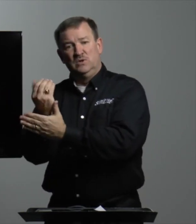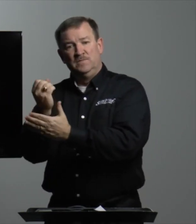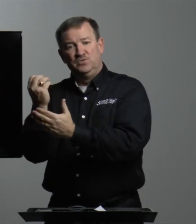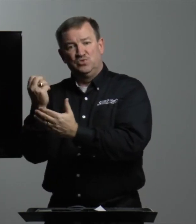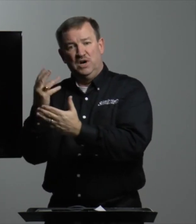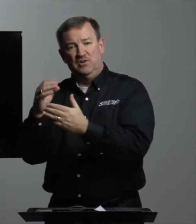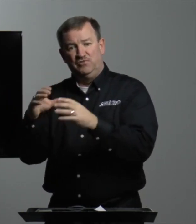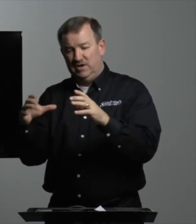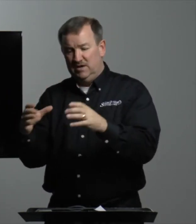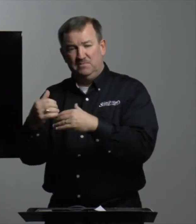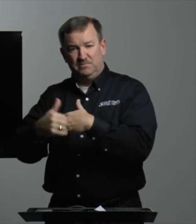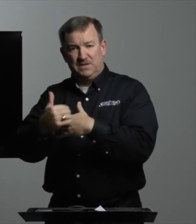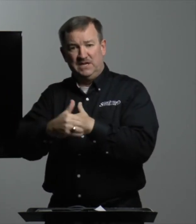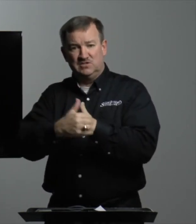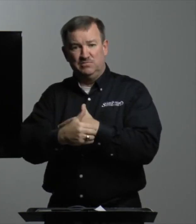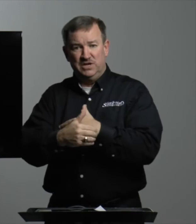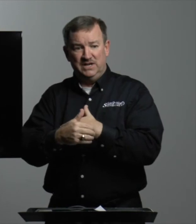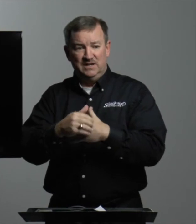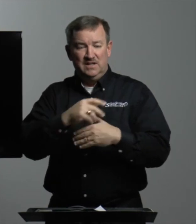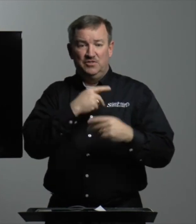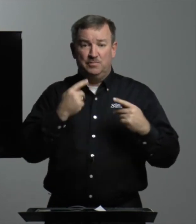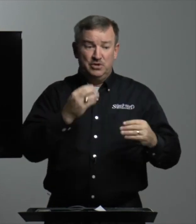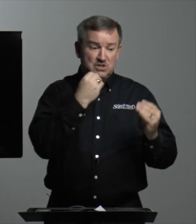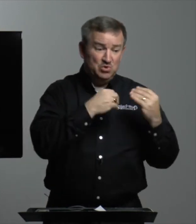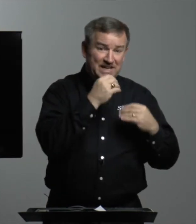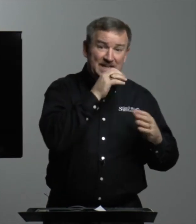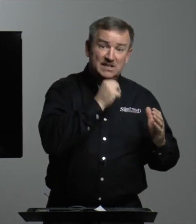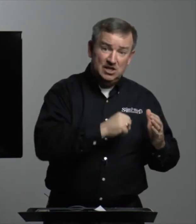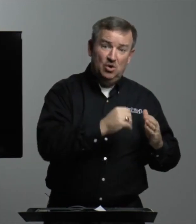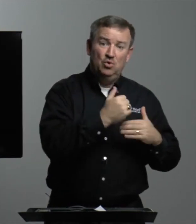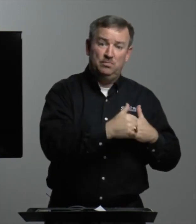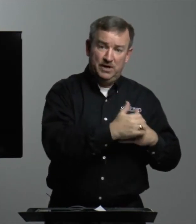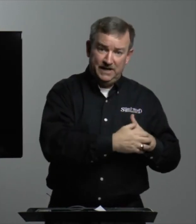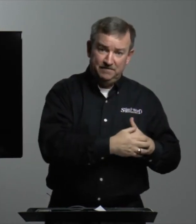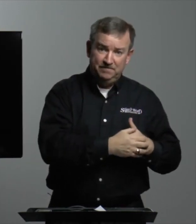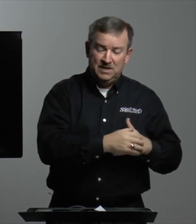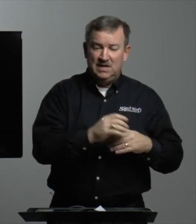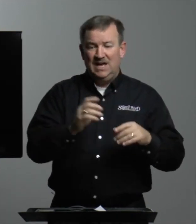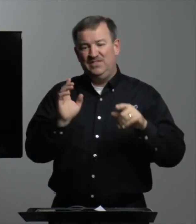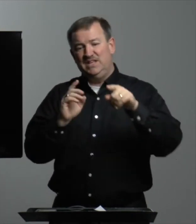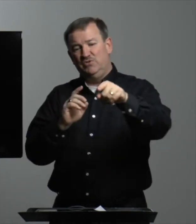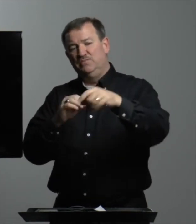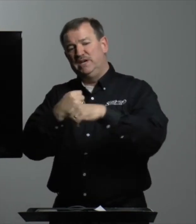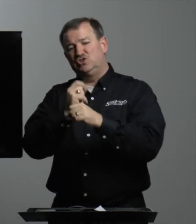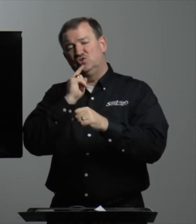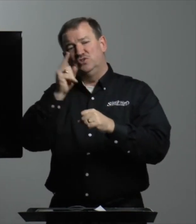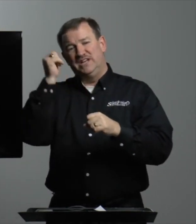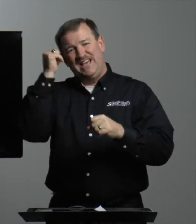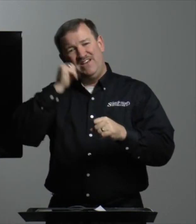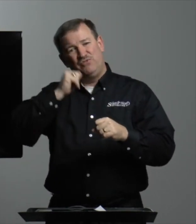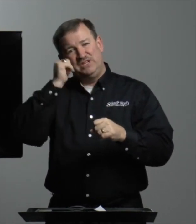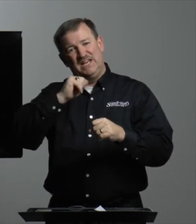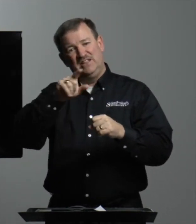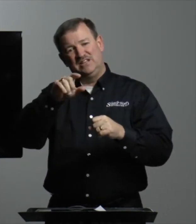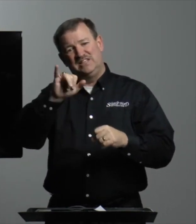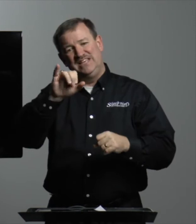12 cakes of bread. The priest would eat the old bread. And then they would make sure that every day that the